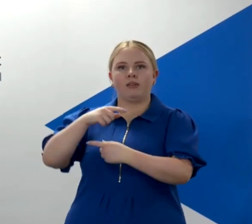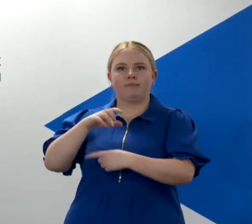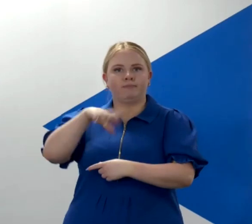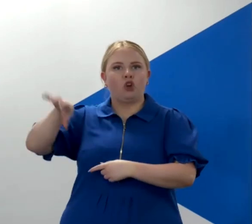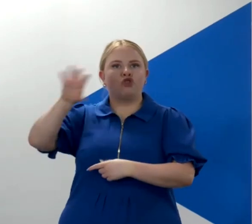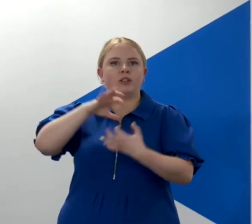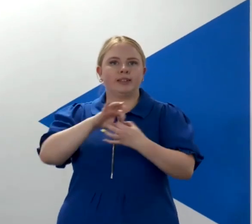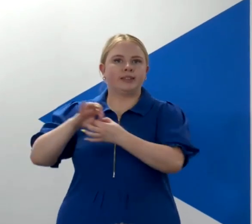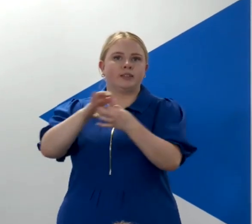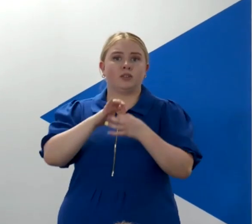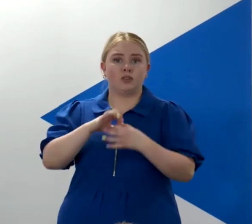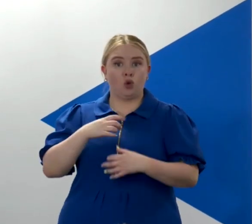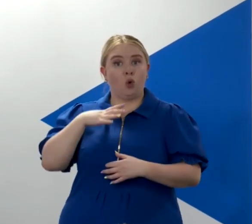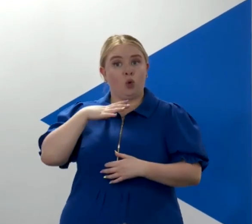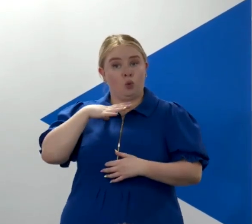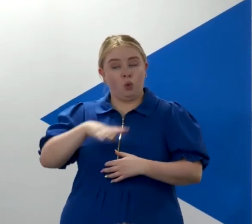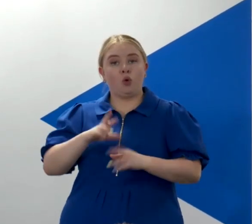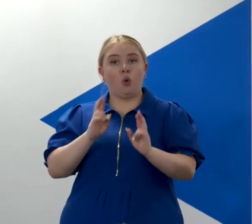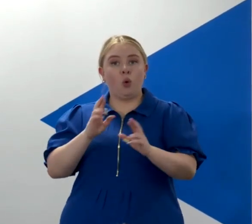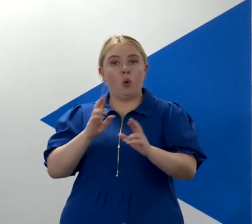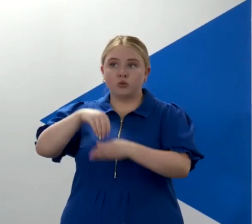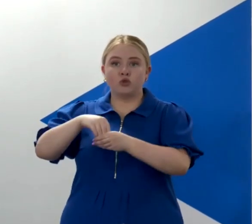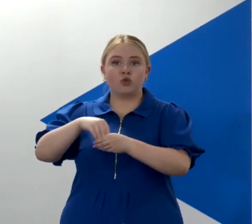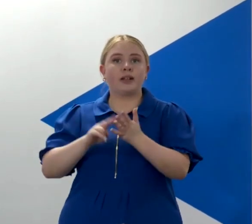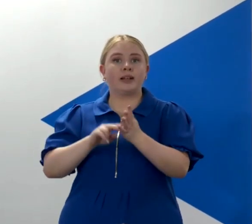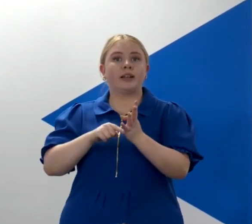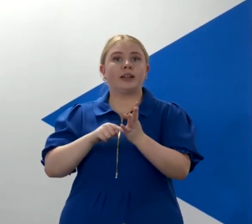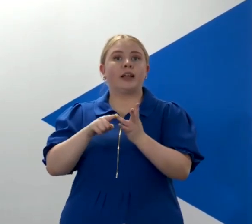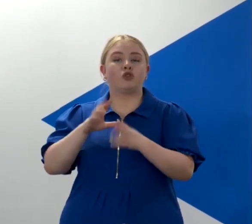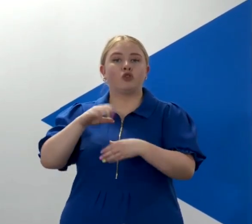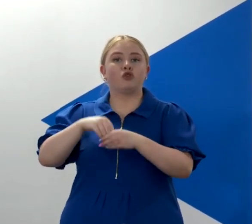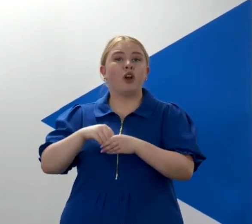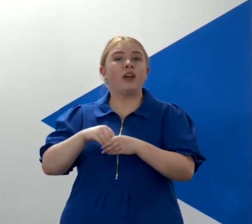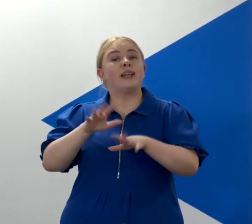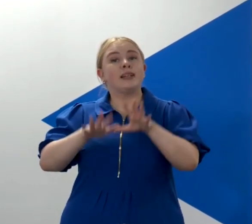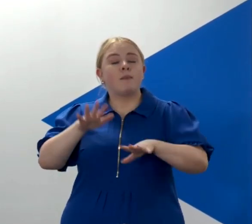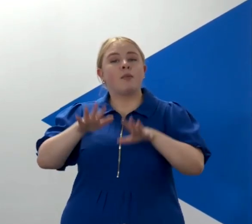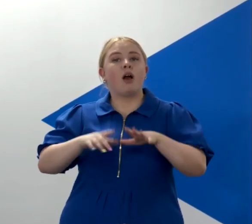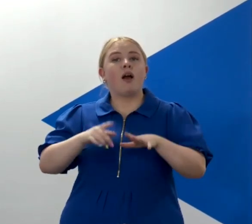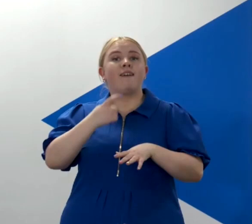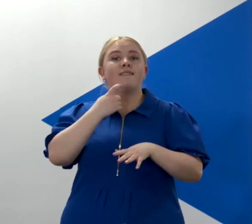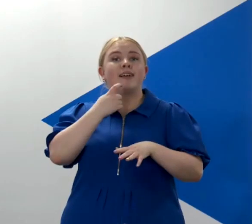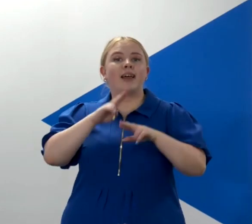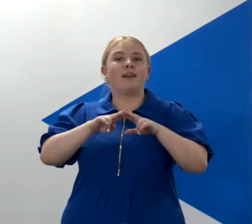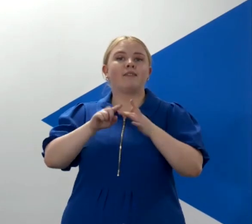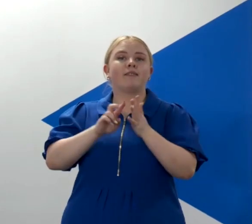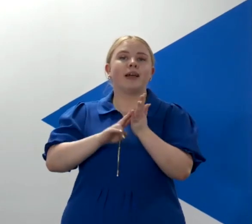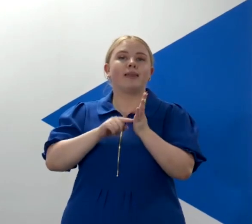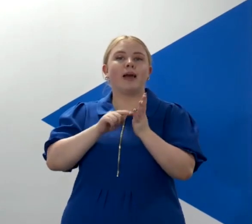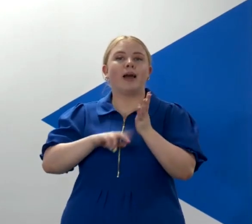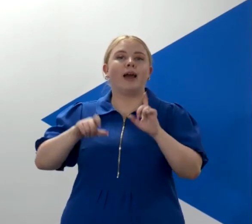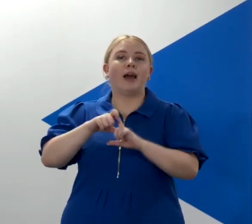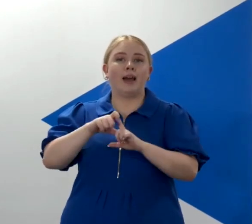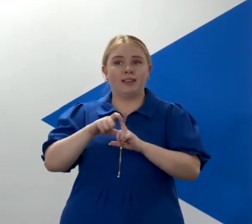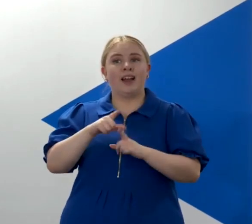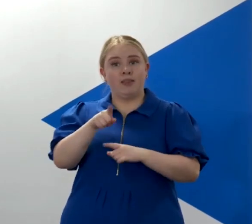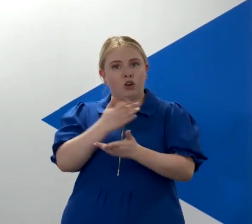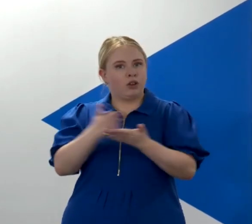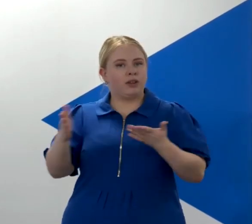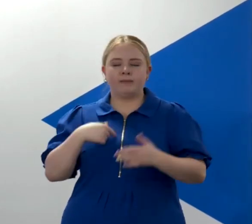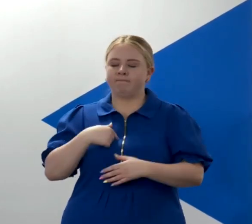would look to join NATO in the same basis that countries like the most recent entrant Finland has. Finland has been very clear in its opposition